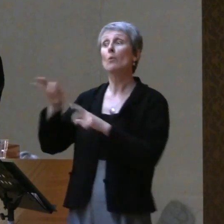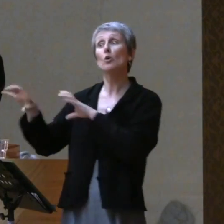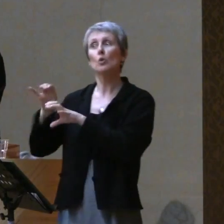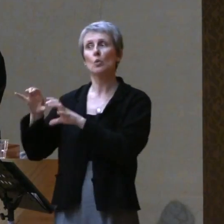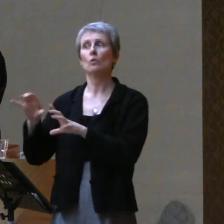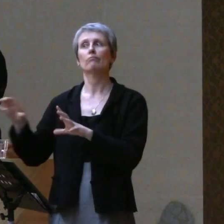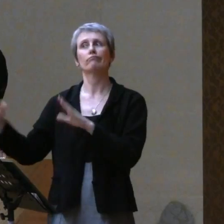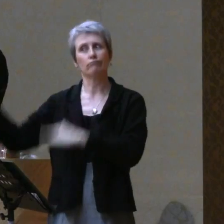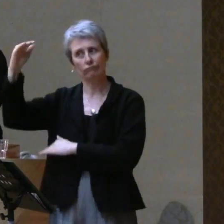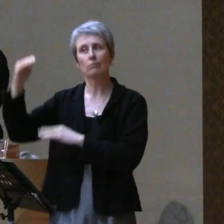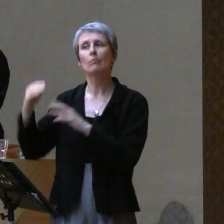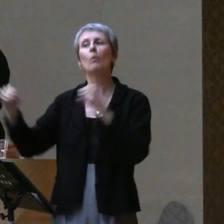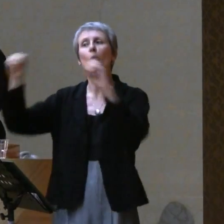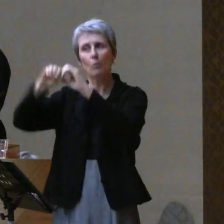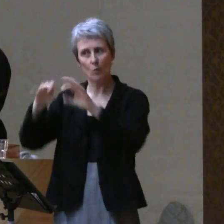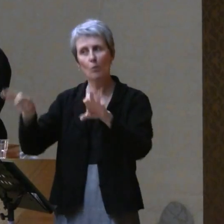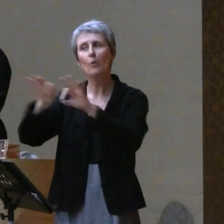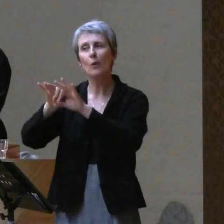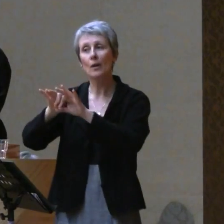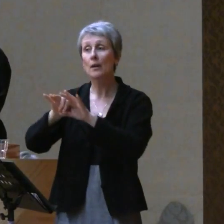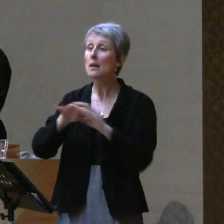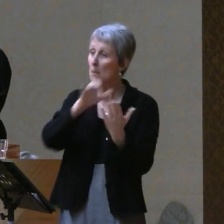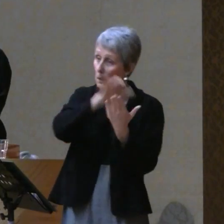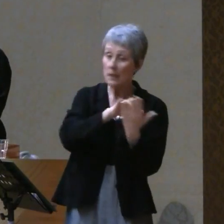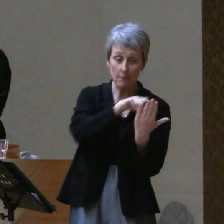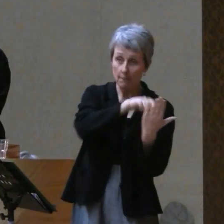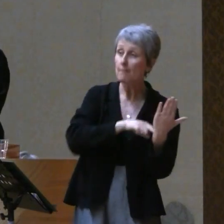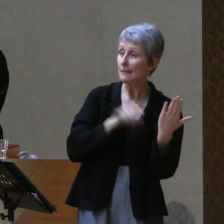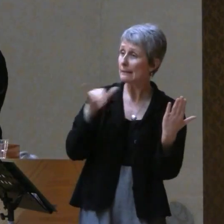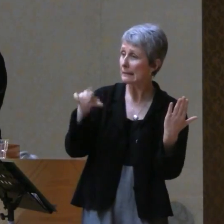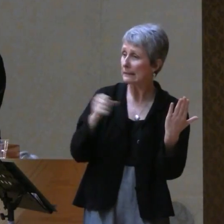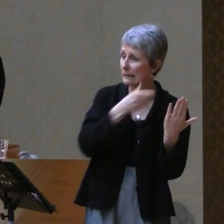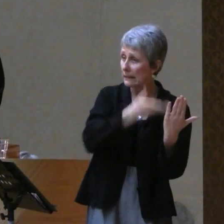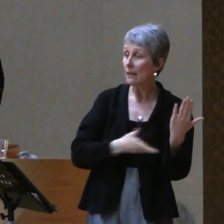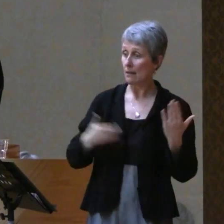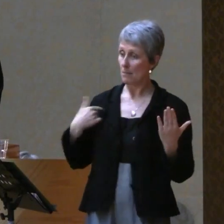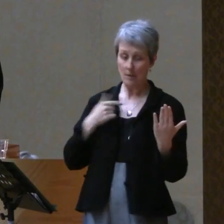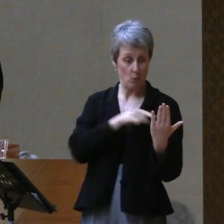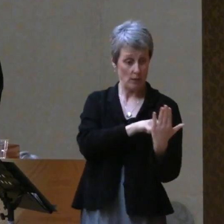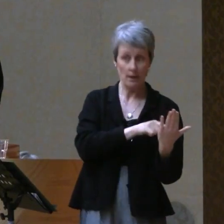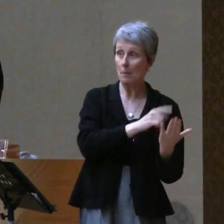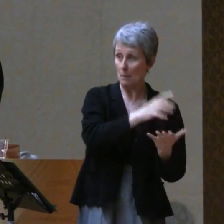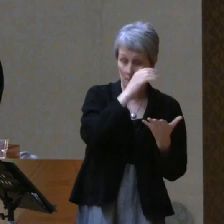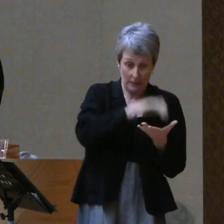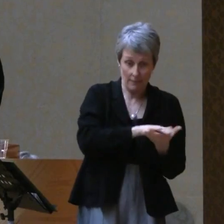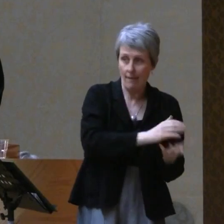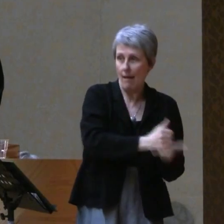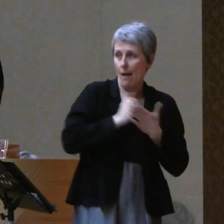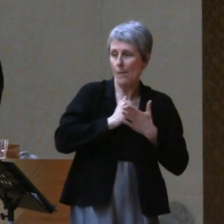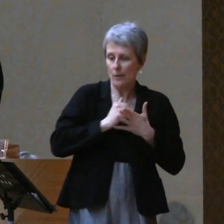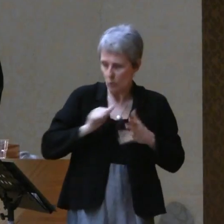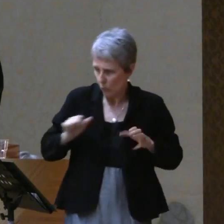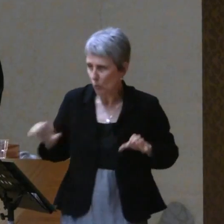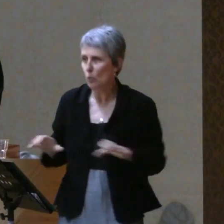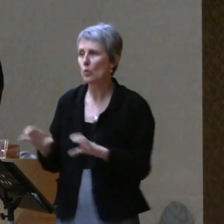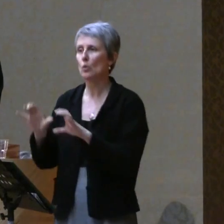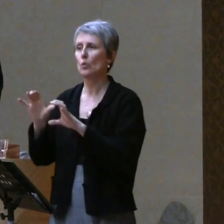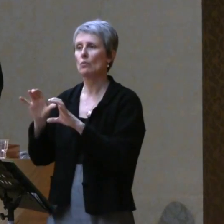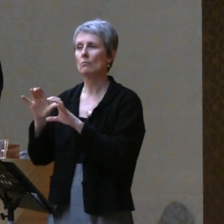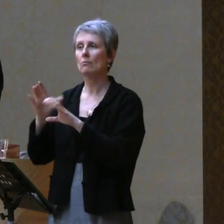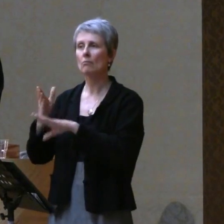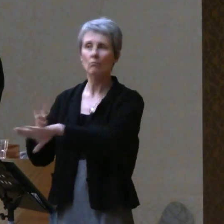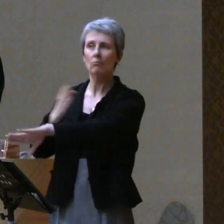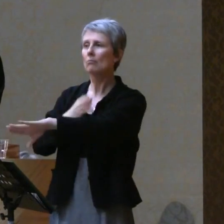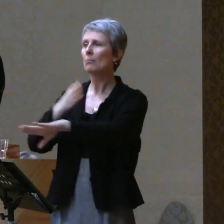Beliefs matter. But only what we believe is important in a way that it helps us do better and